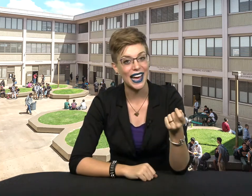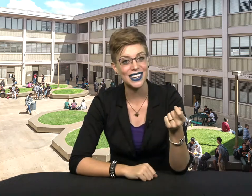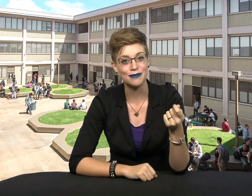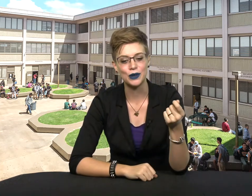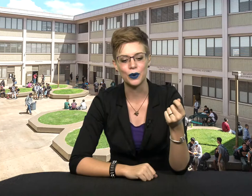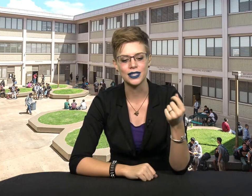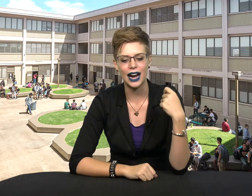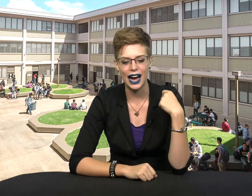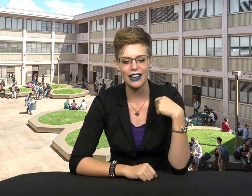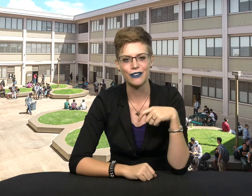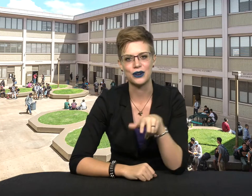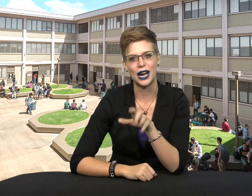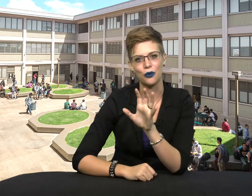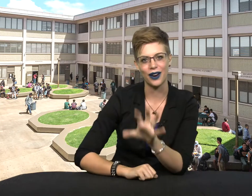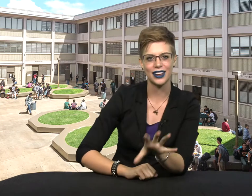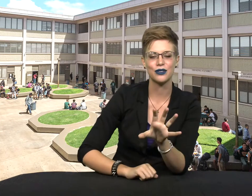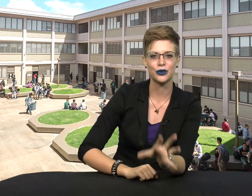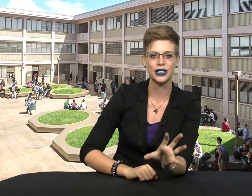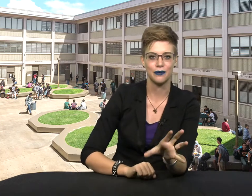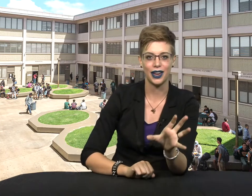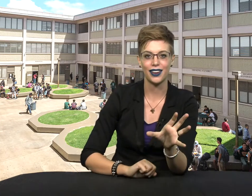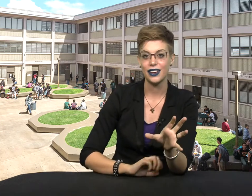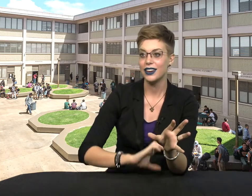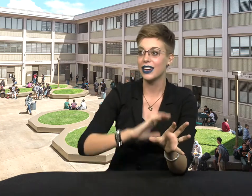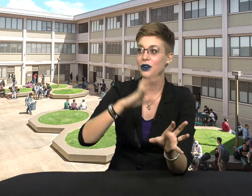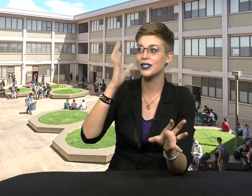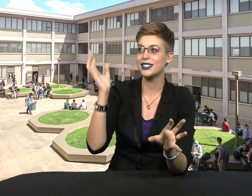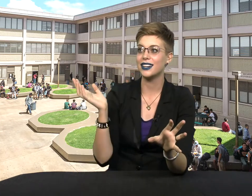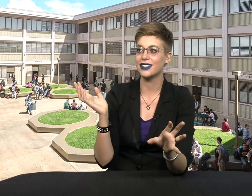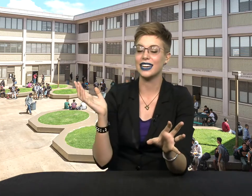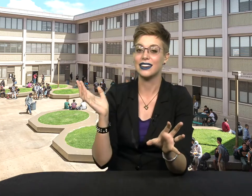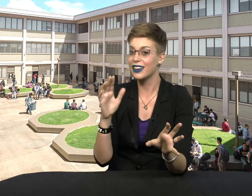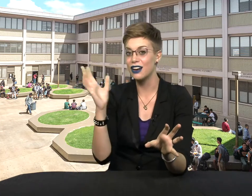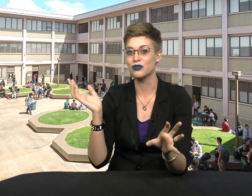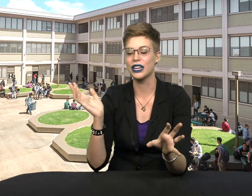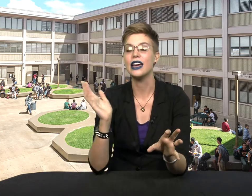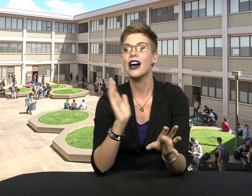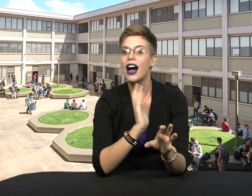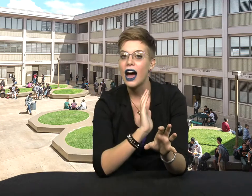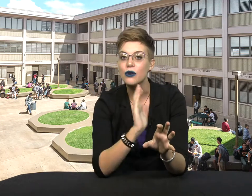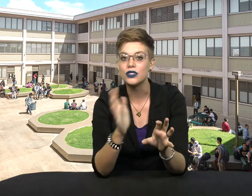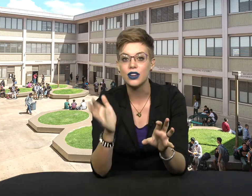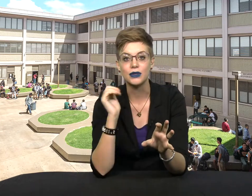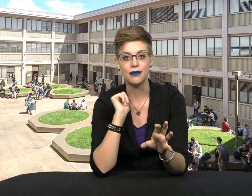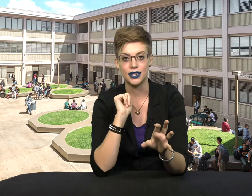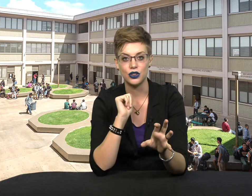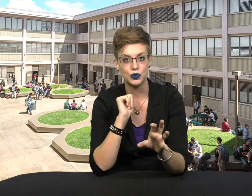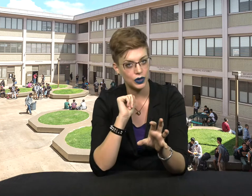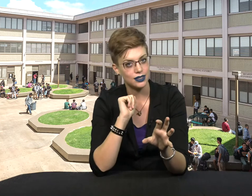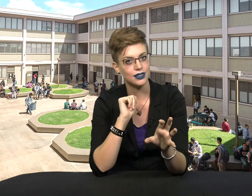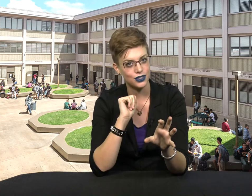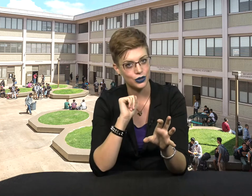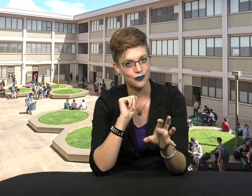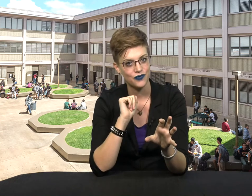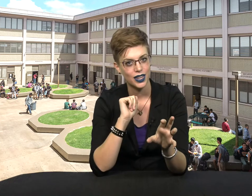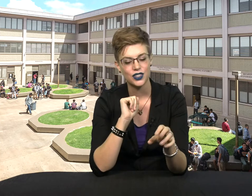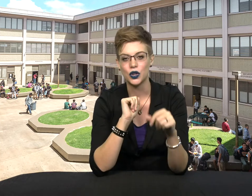husband was I found out where he was going to be. And coincidentally, casually, I was sometimes in those places too. So